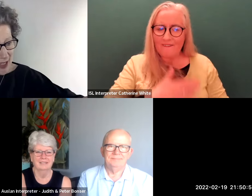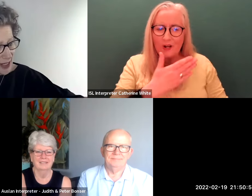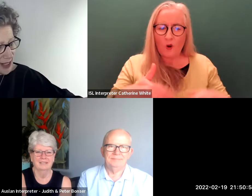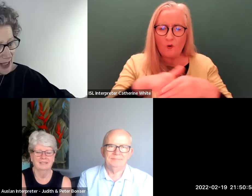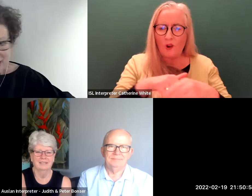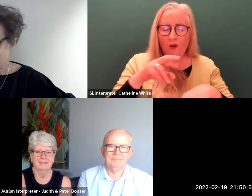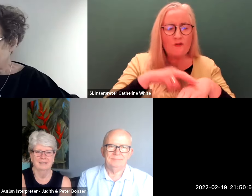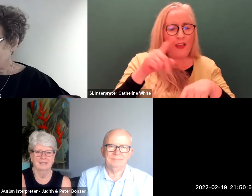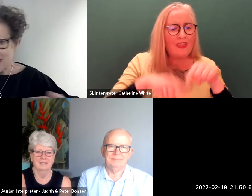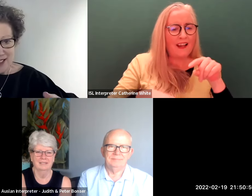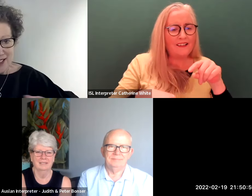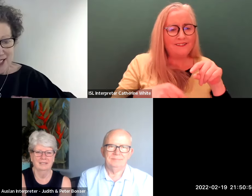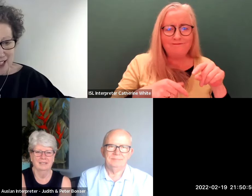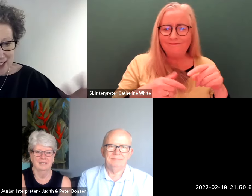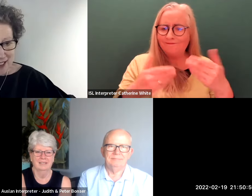than just